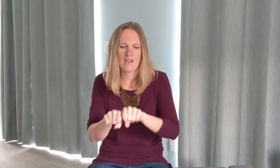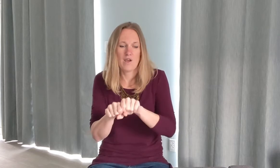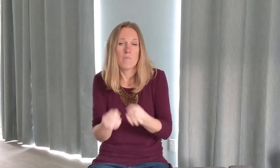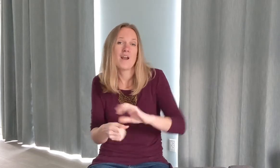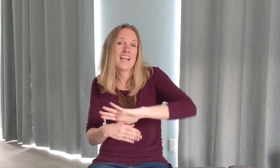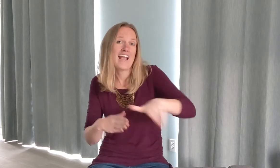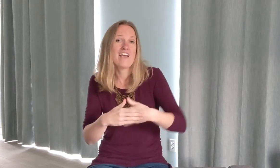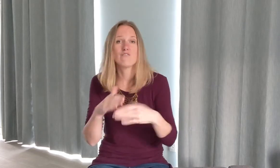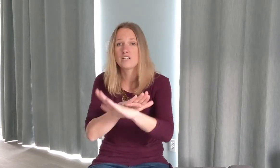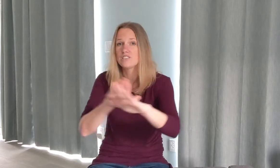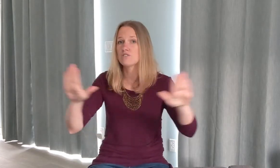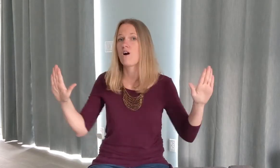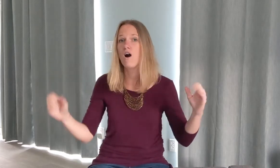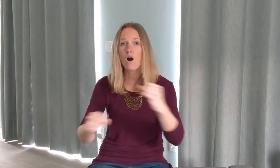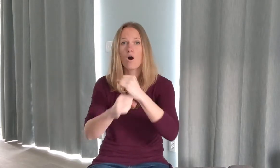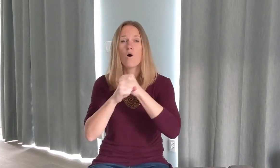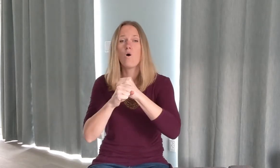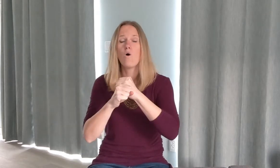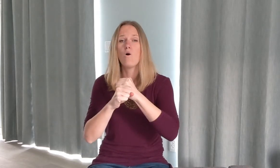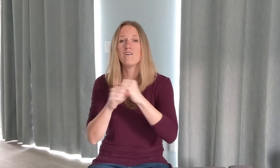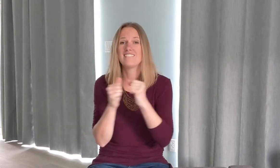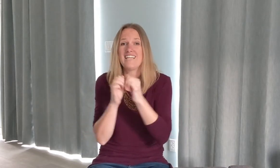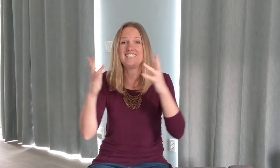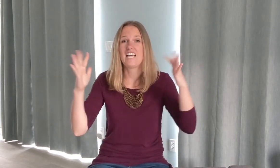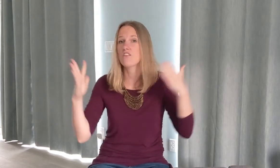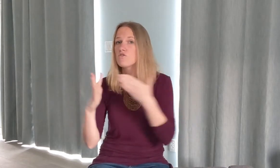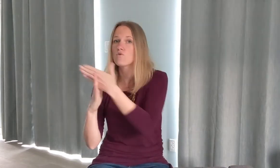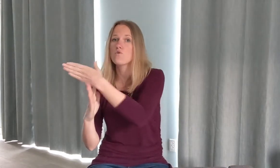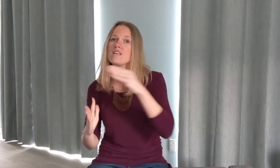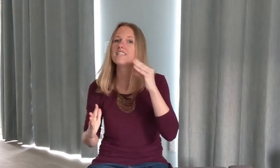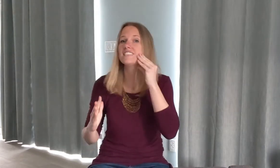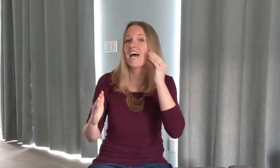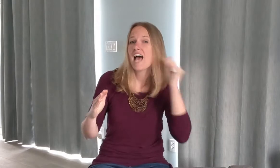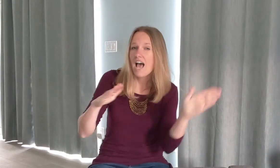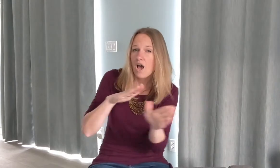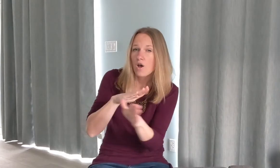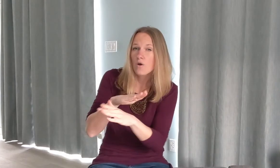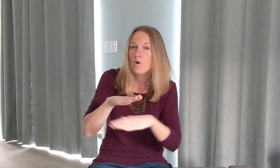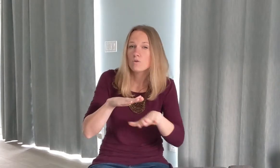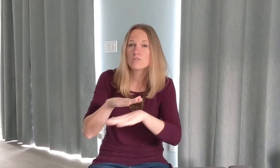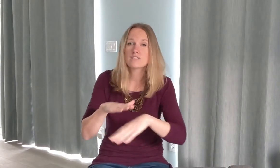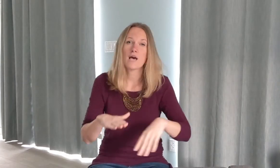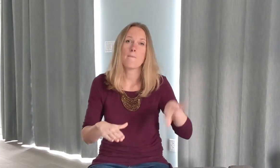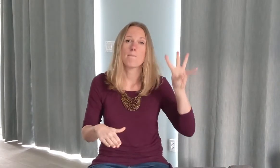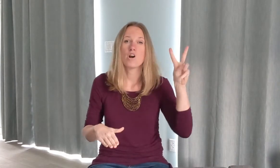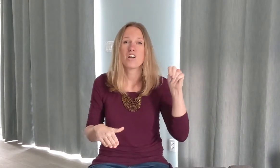Break every stronghold Shine through the shadows Shine Burn